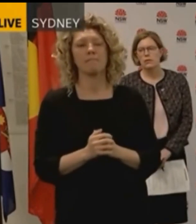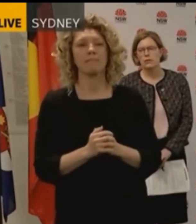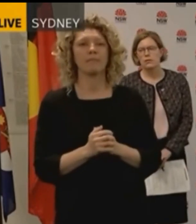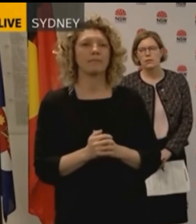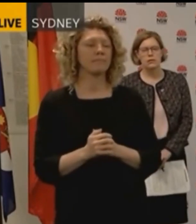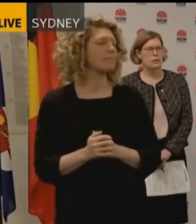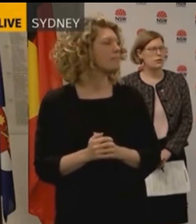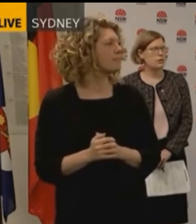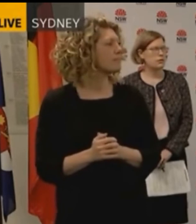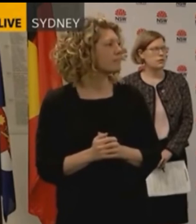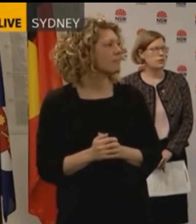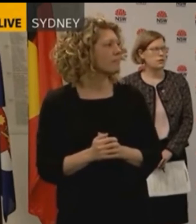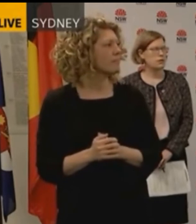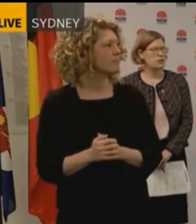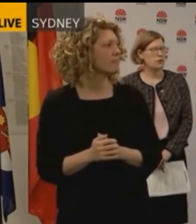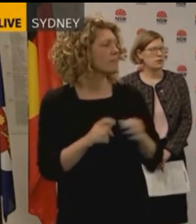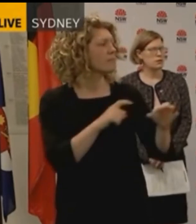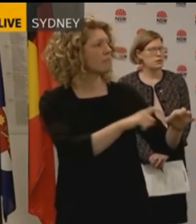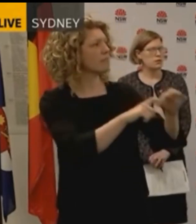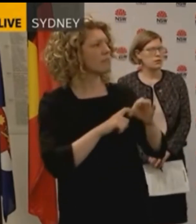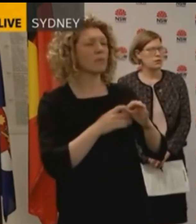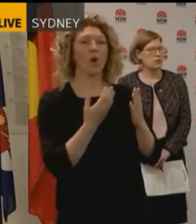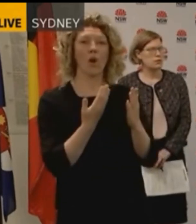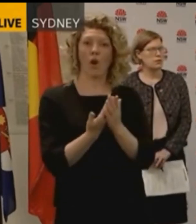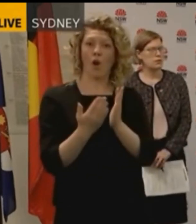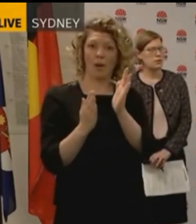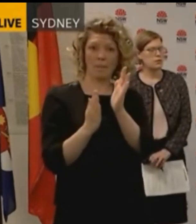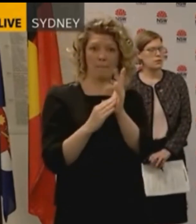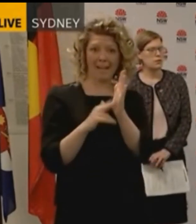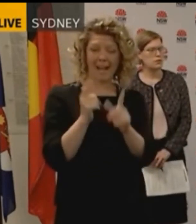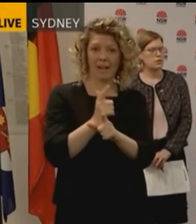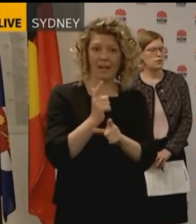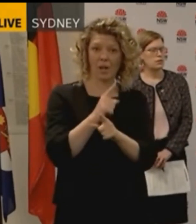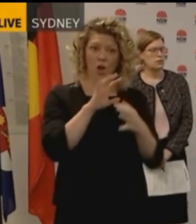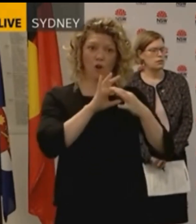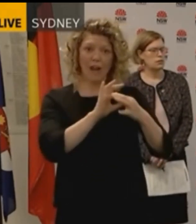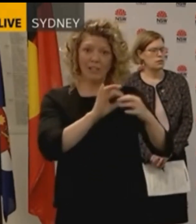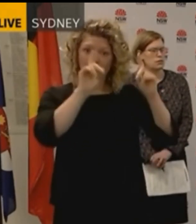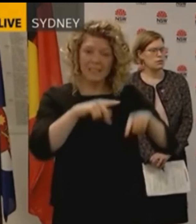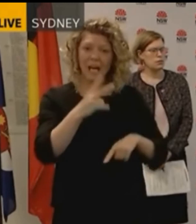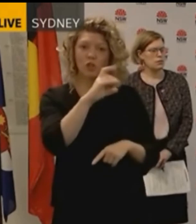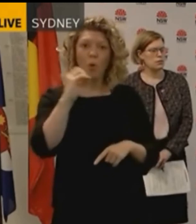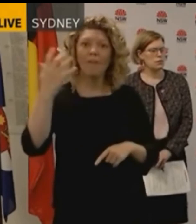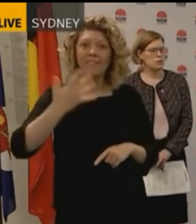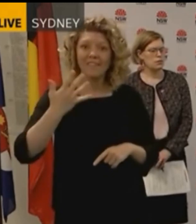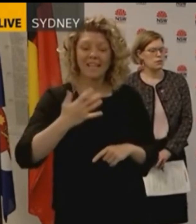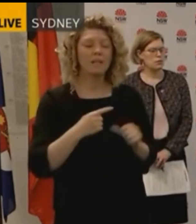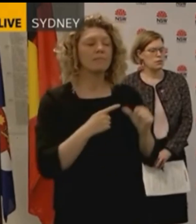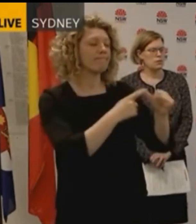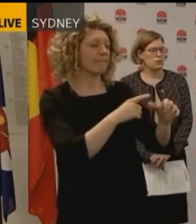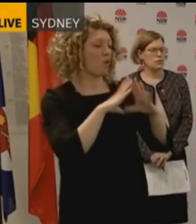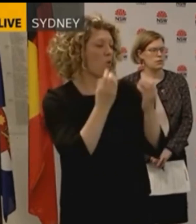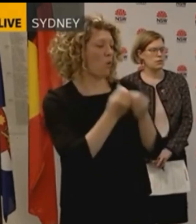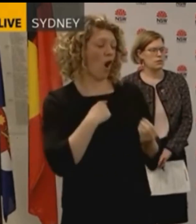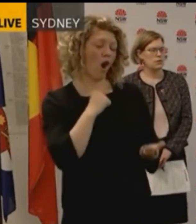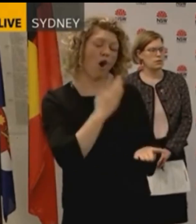that you gave on Monday that your relationship started in 2015? What I will say is, um, whatever I've said openly and